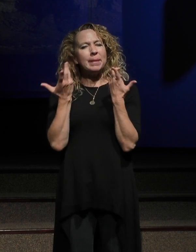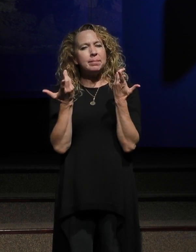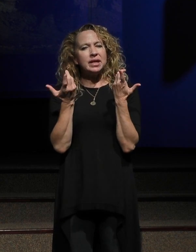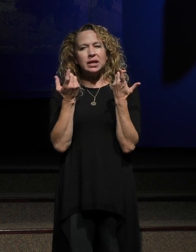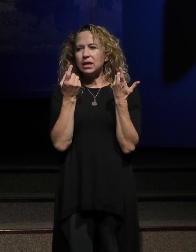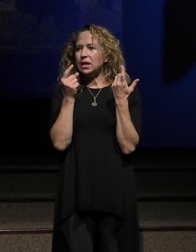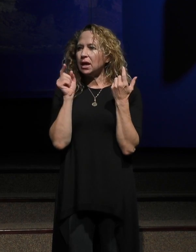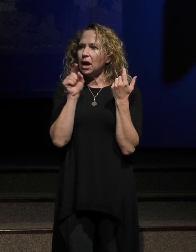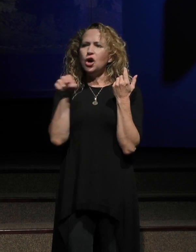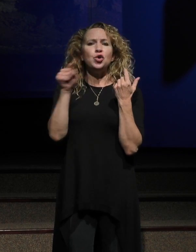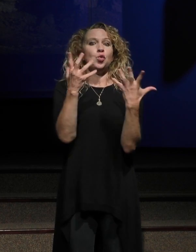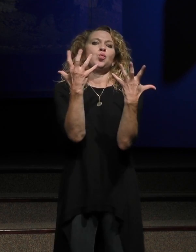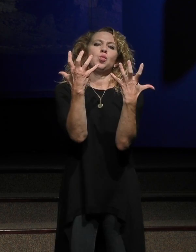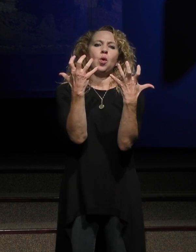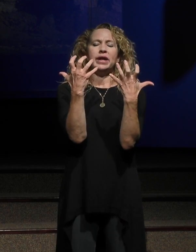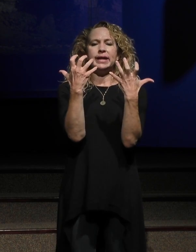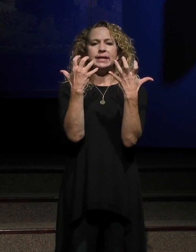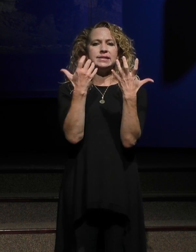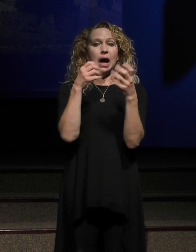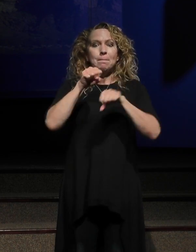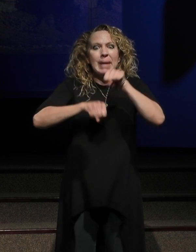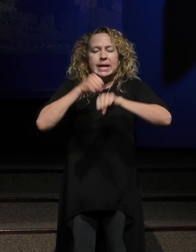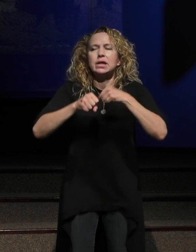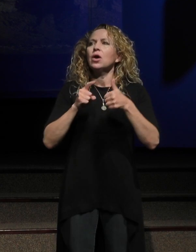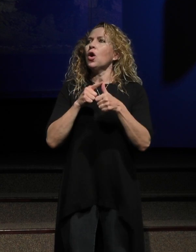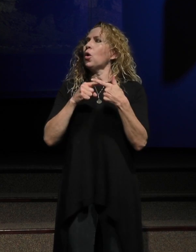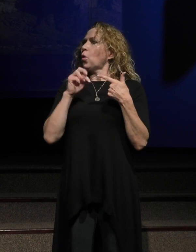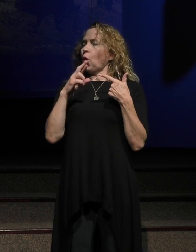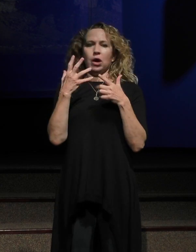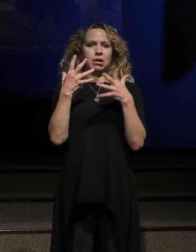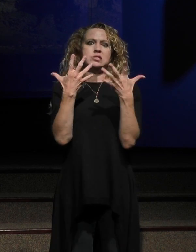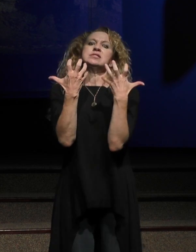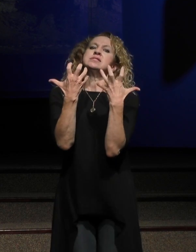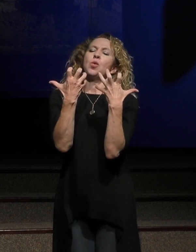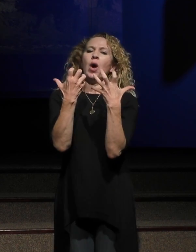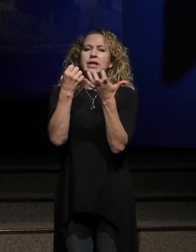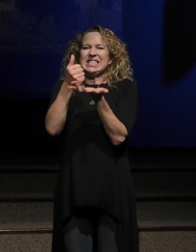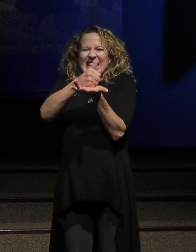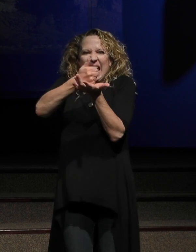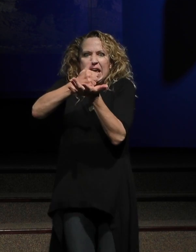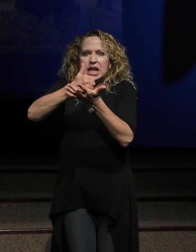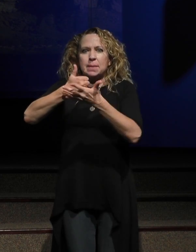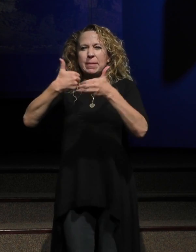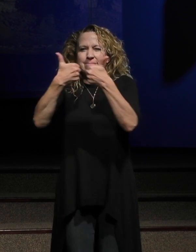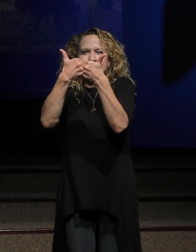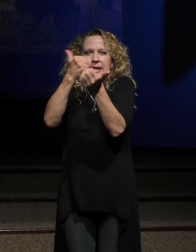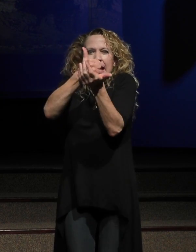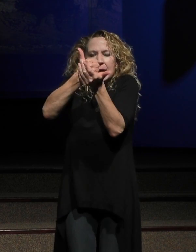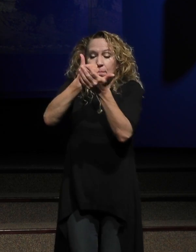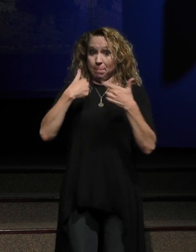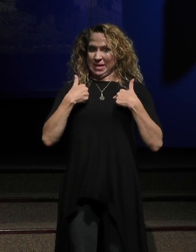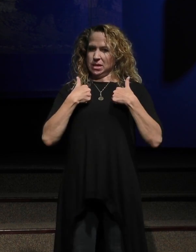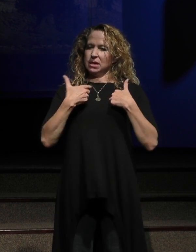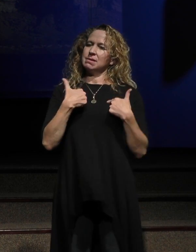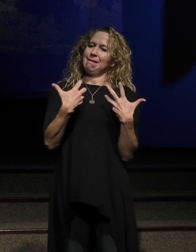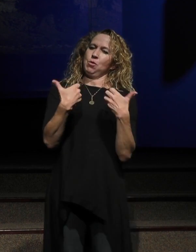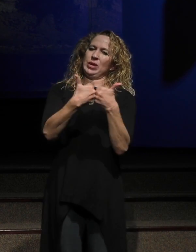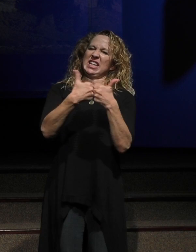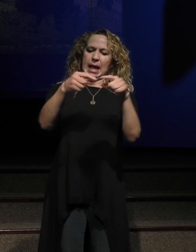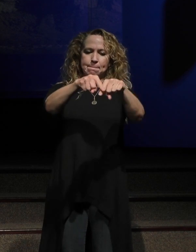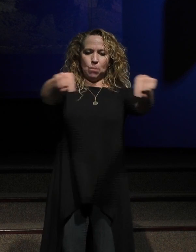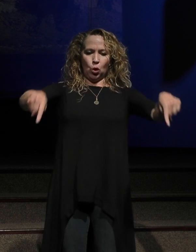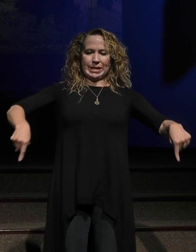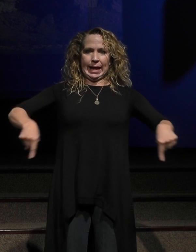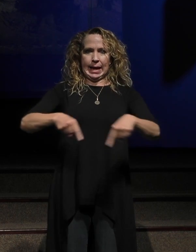you it was a bike or maybe it was a video game. I remember what it was for me, it was a board game and it was before